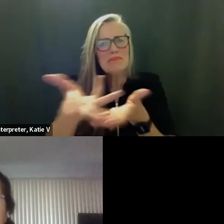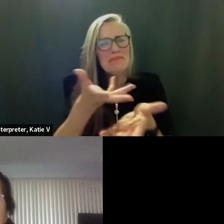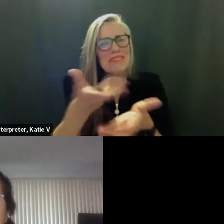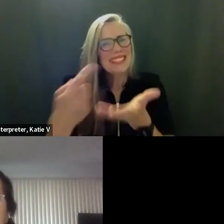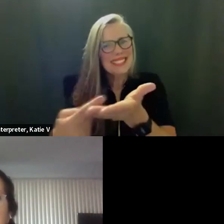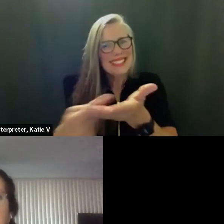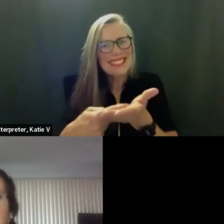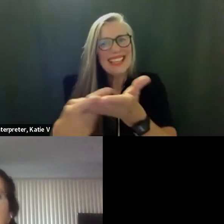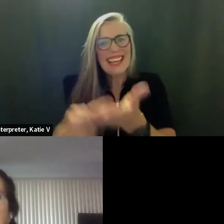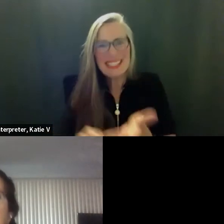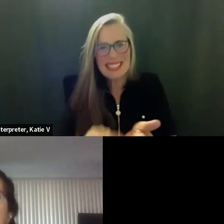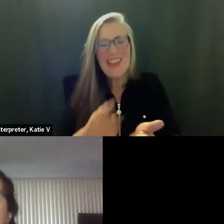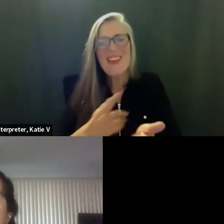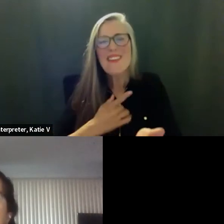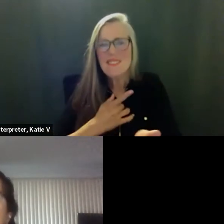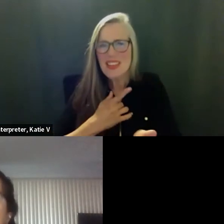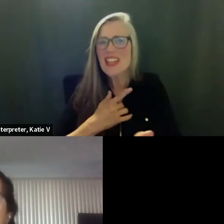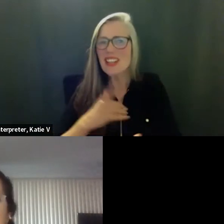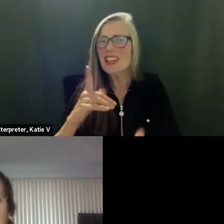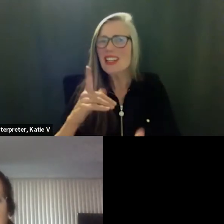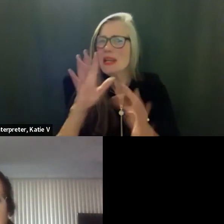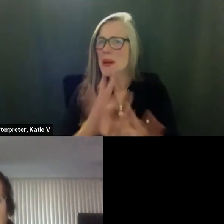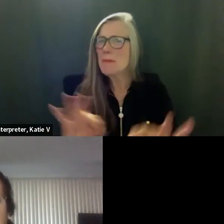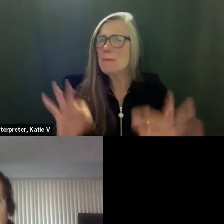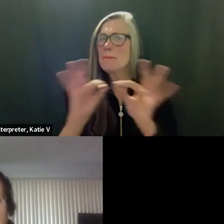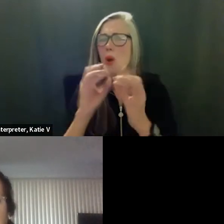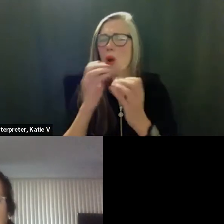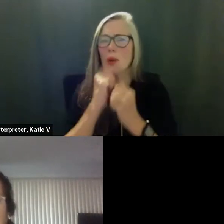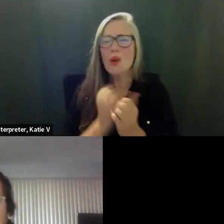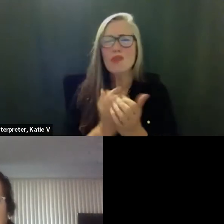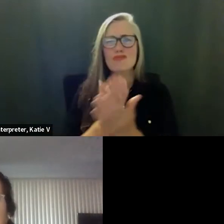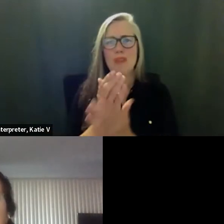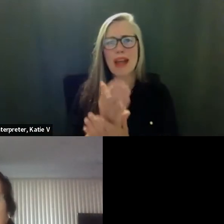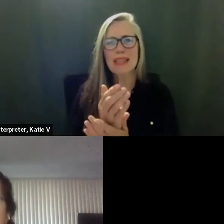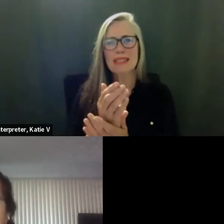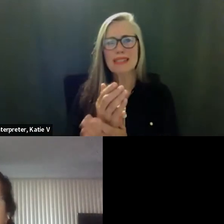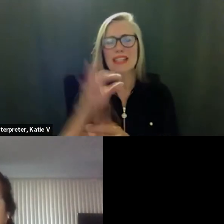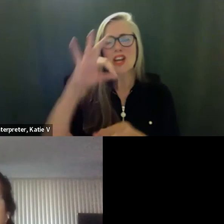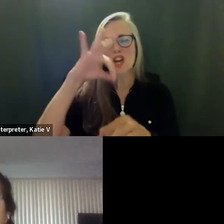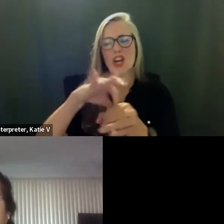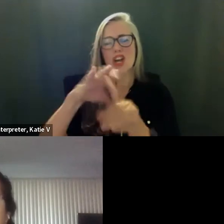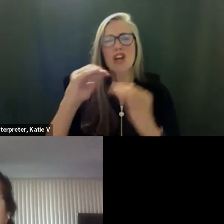with either route we're still maintaining democracy which is the right that i think is so important to be protected